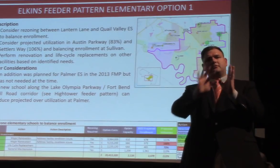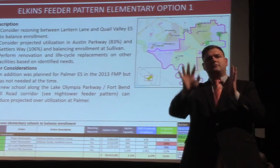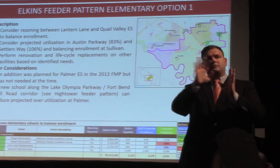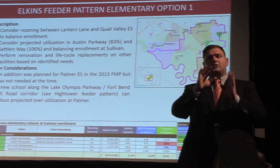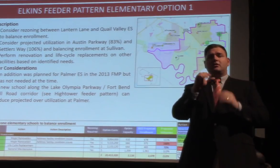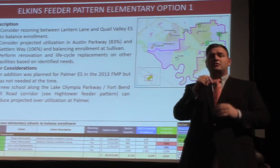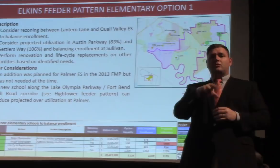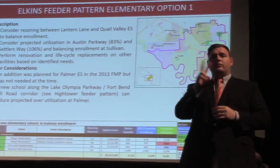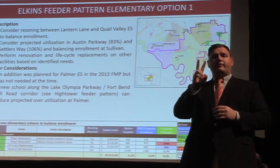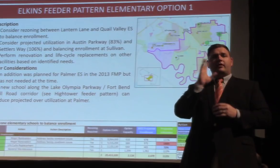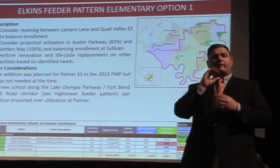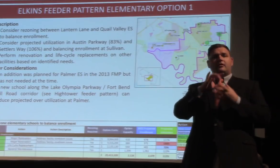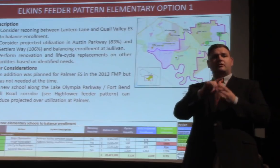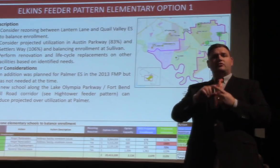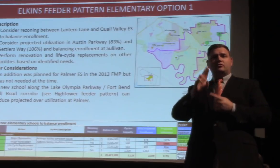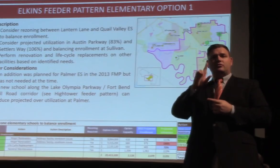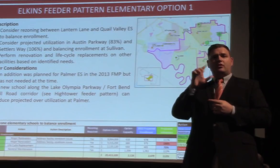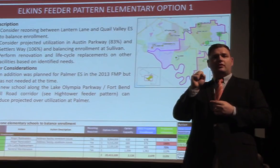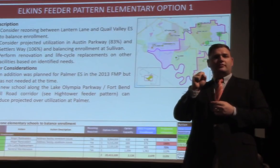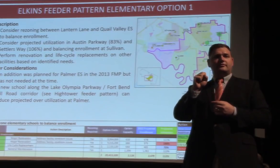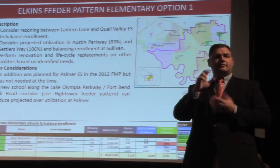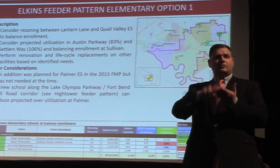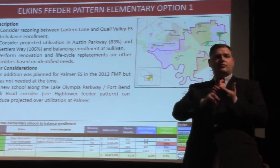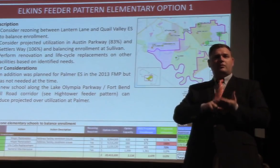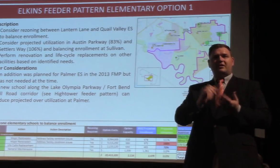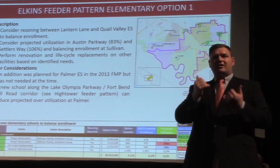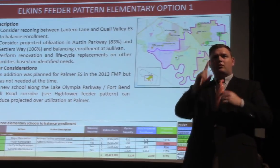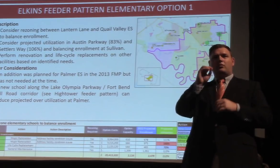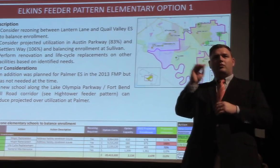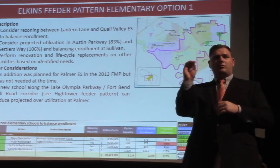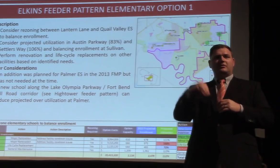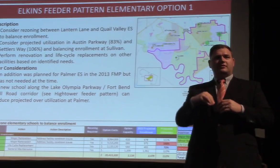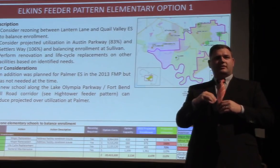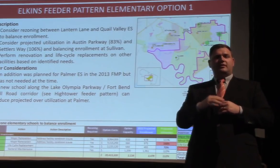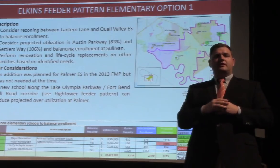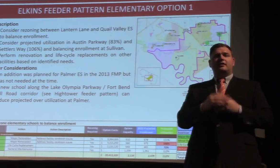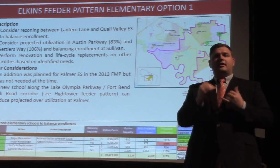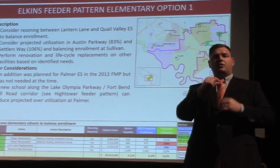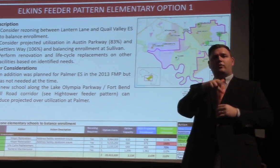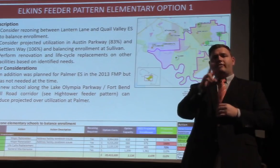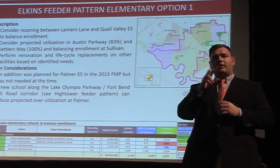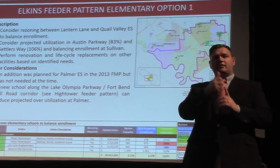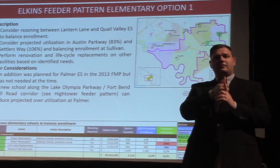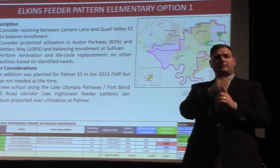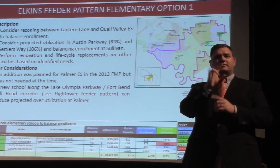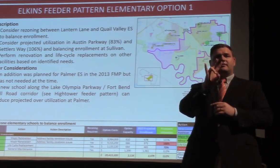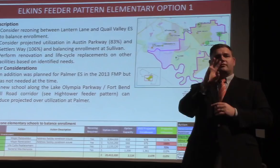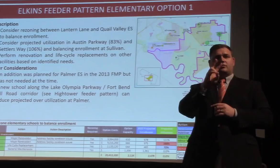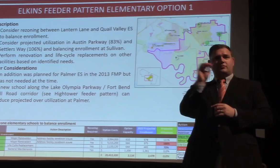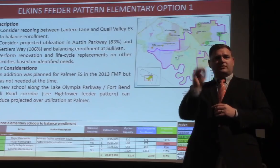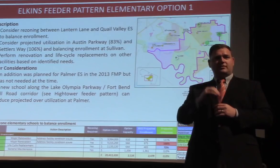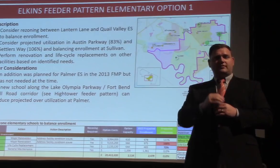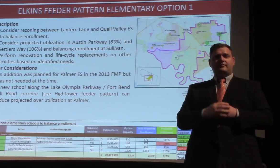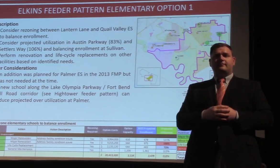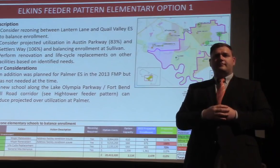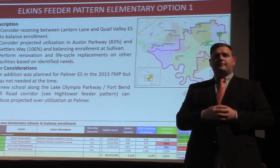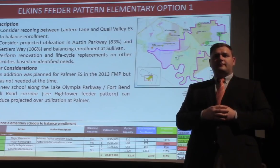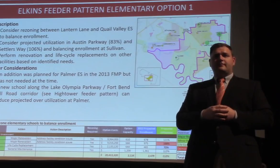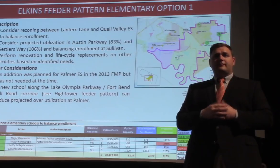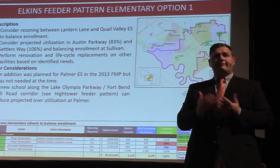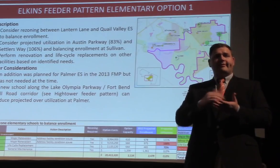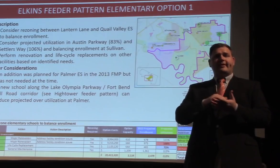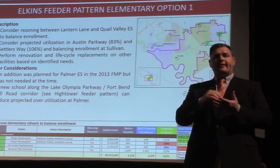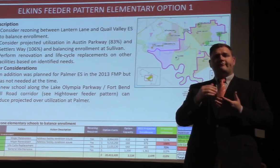Elementary to balance enrollment. so Lantern Lane is 111% and Quail Valley is 72%. Again,